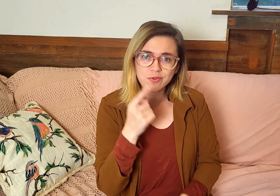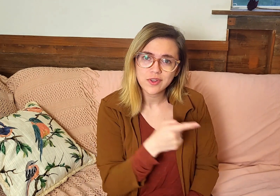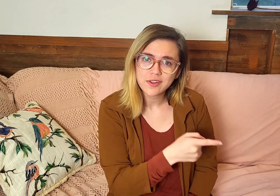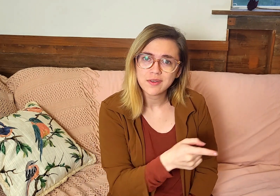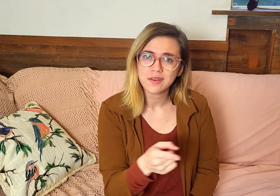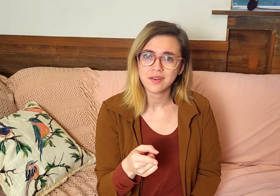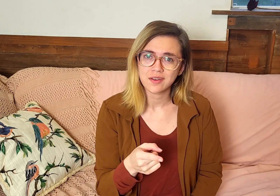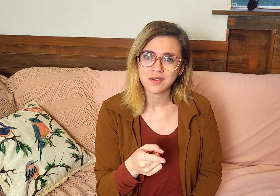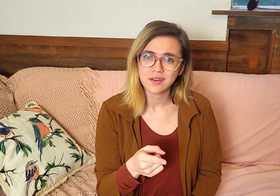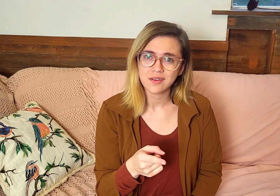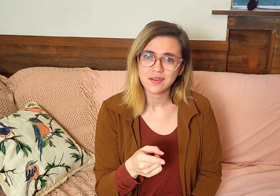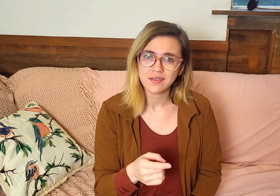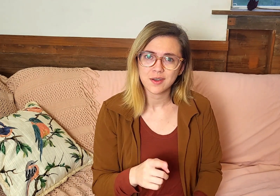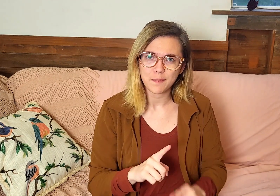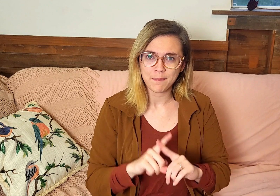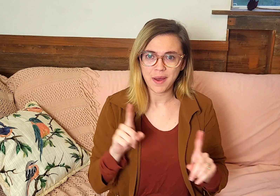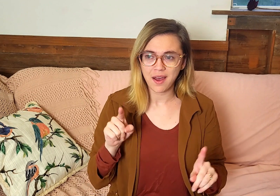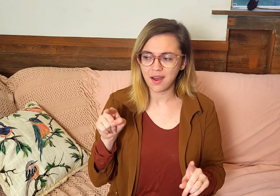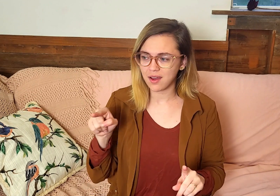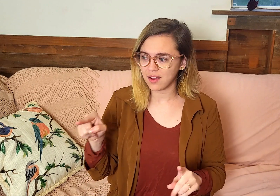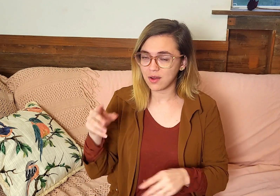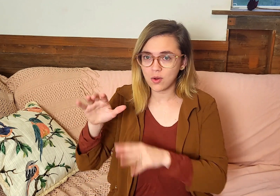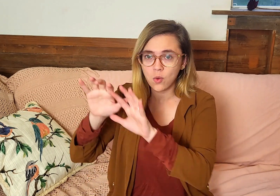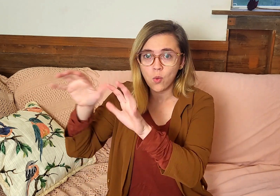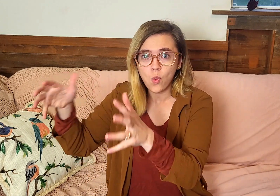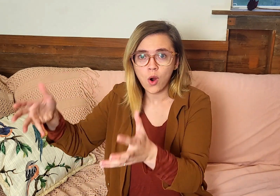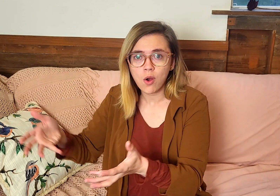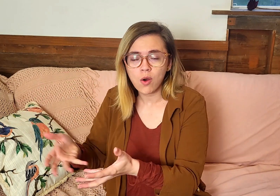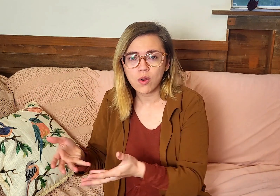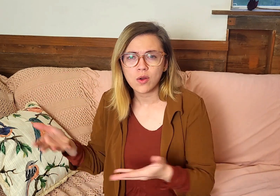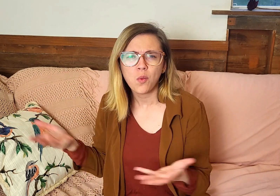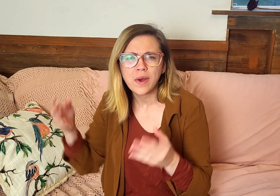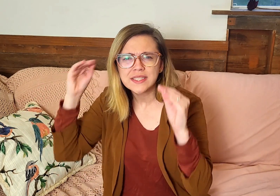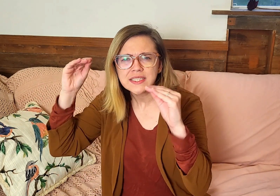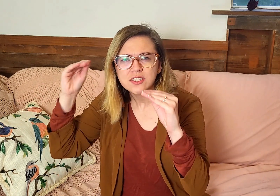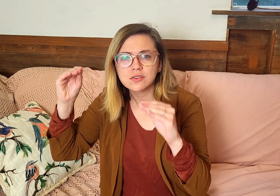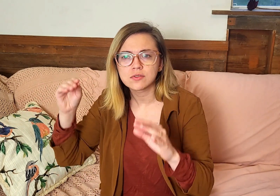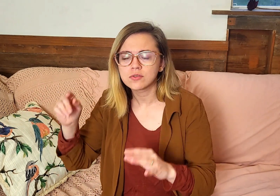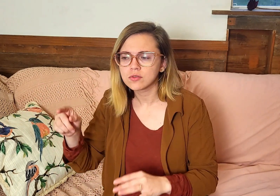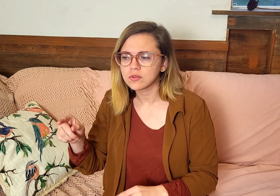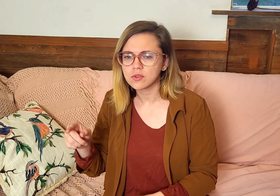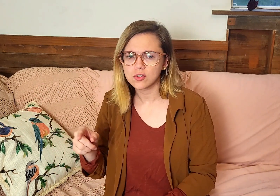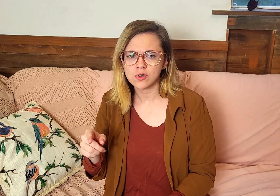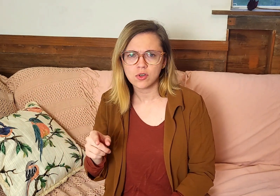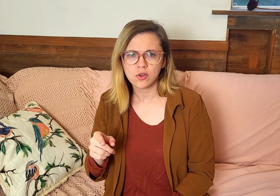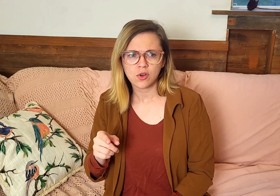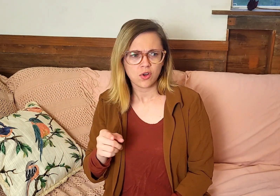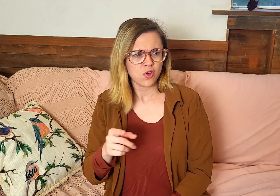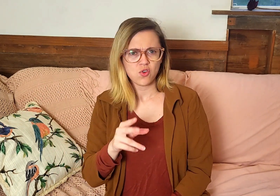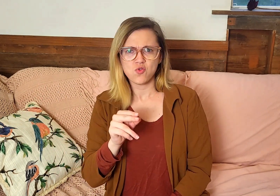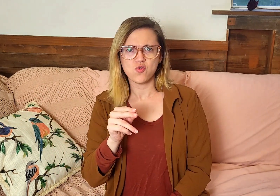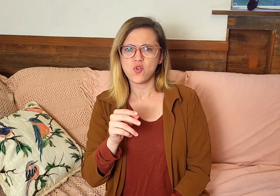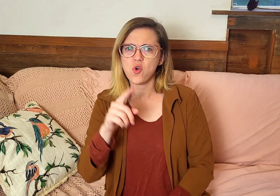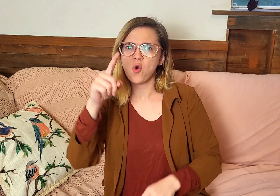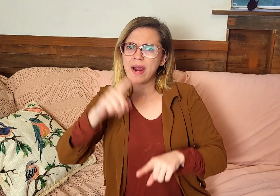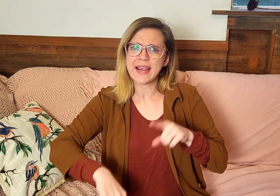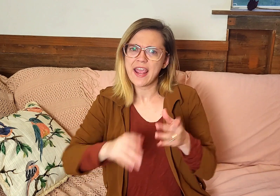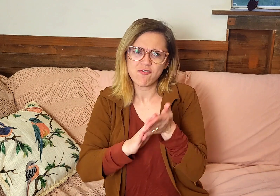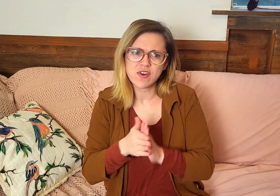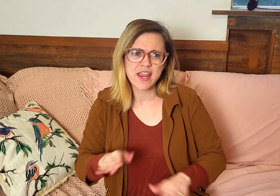them. But the world, it teaches something very different. It teaches, no, you can't forgive